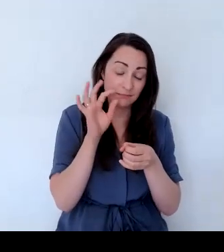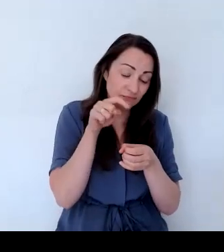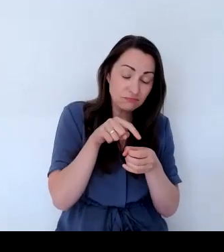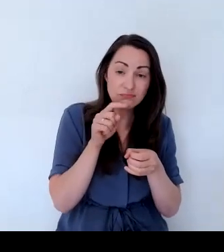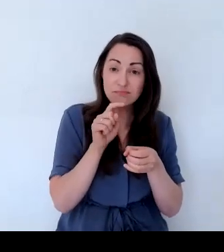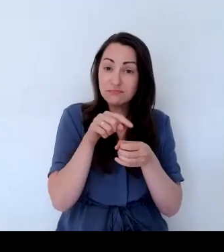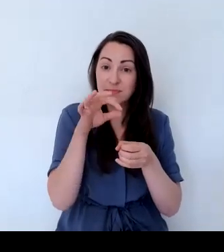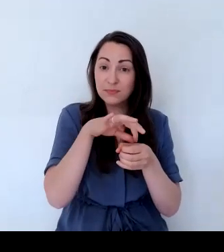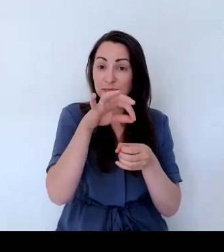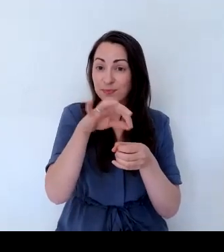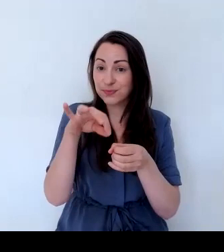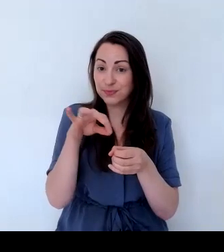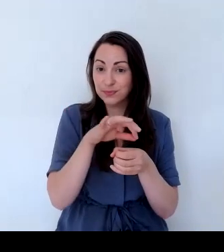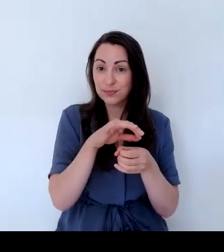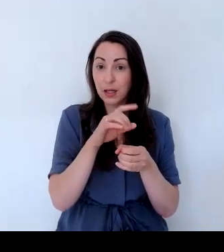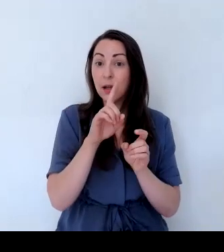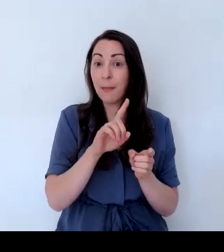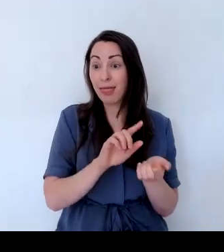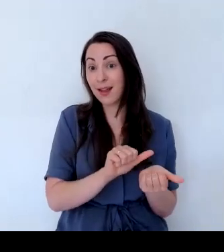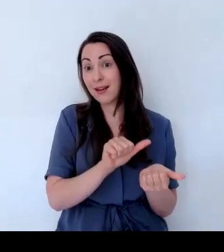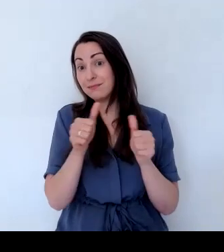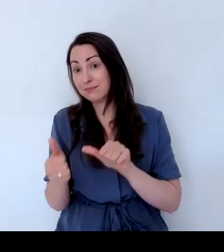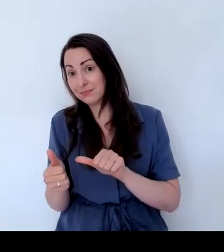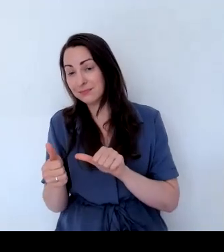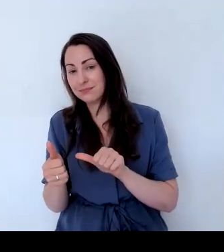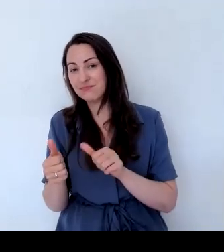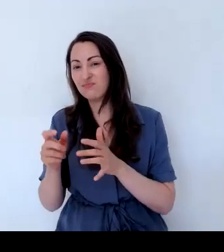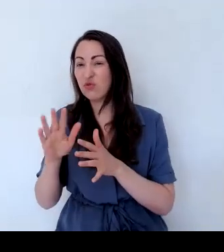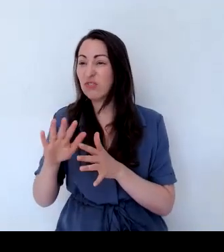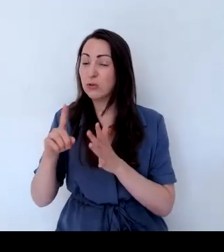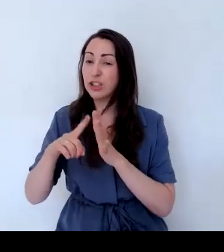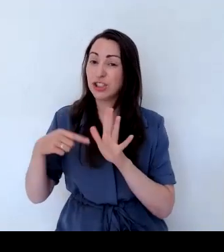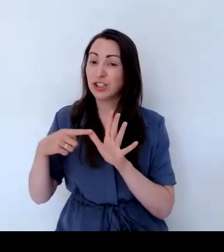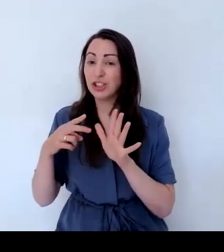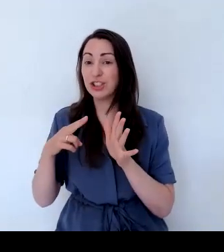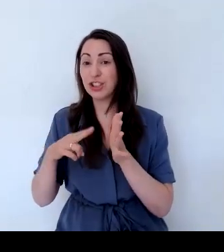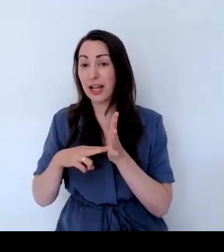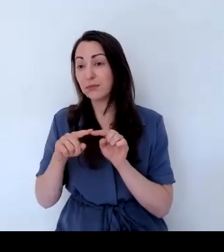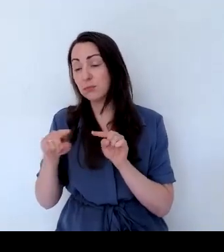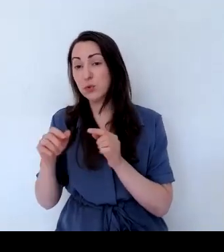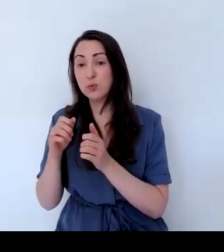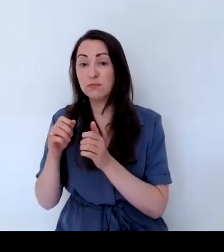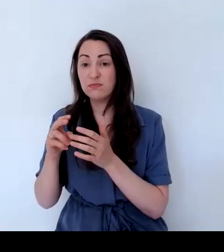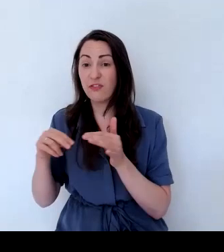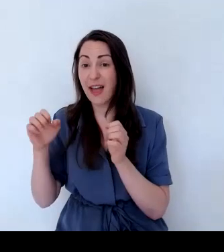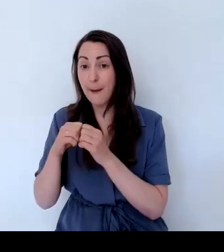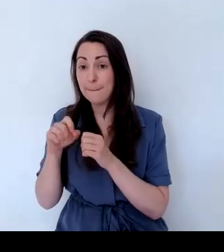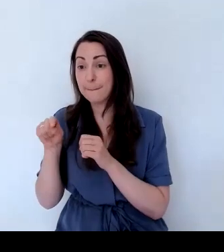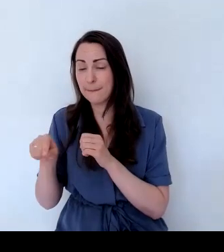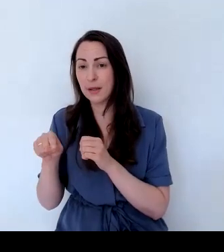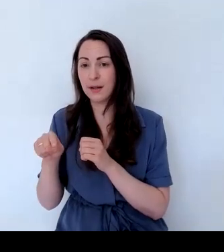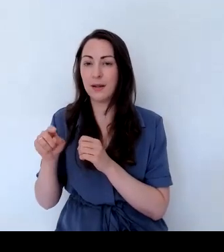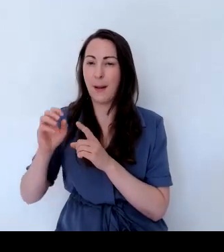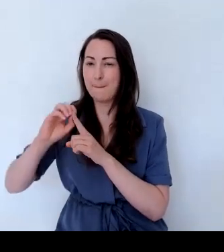berries are formed, usually January into February, it's a really good source of